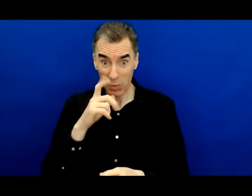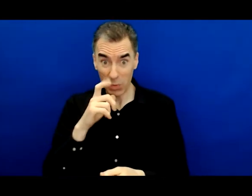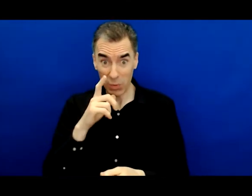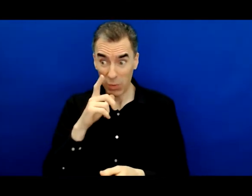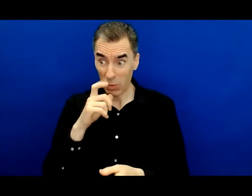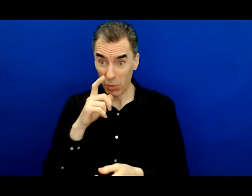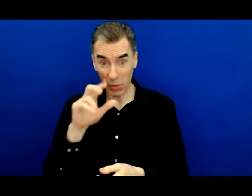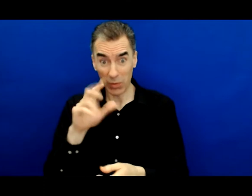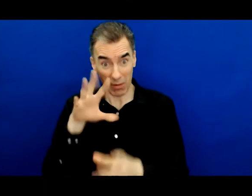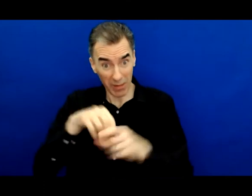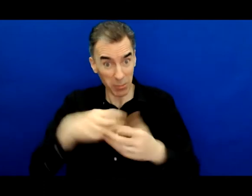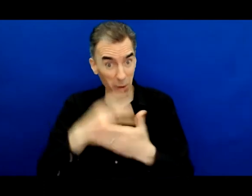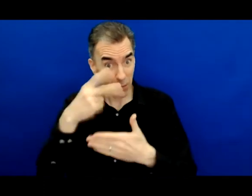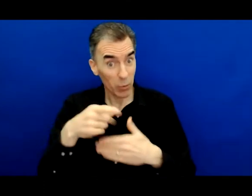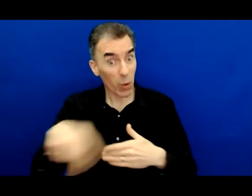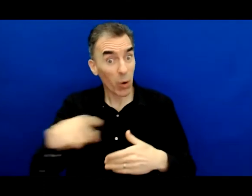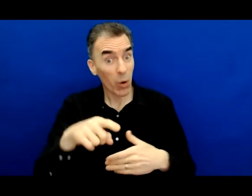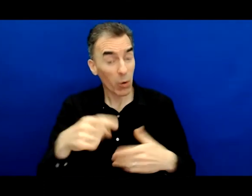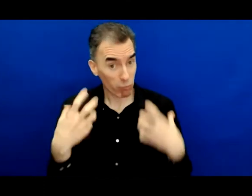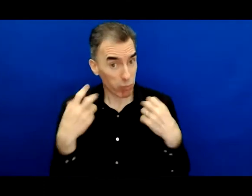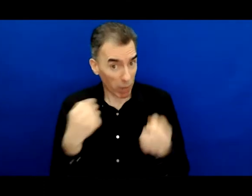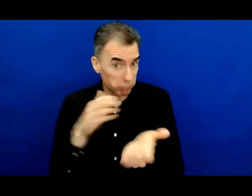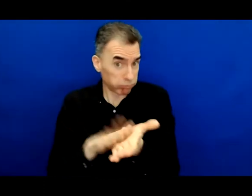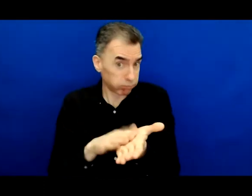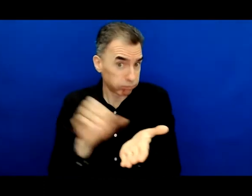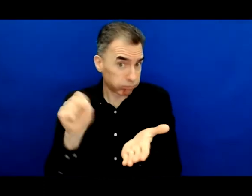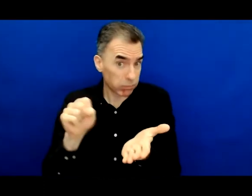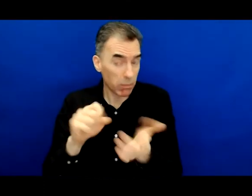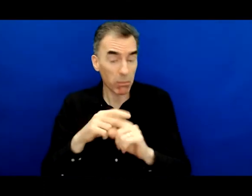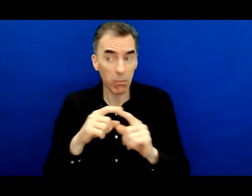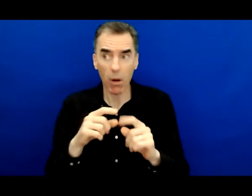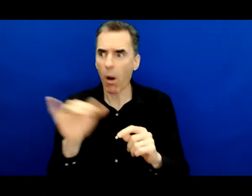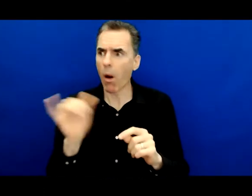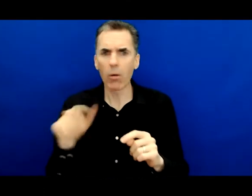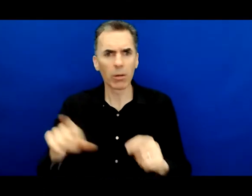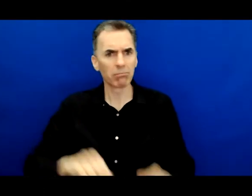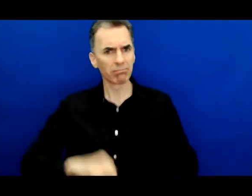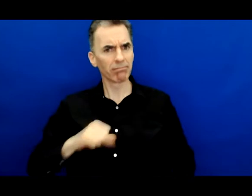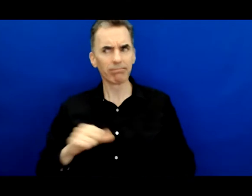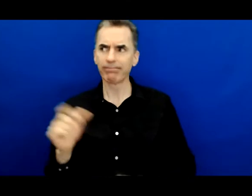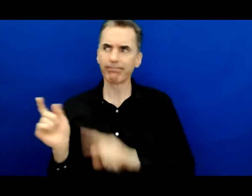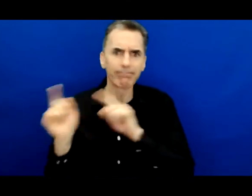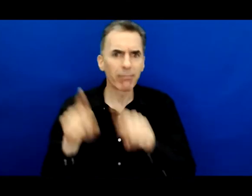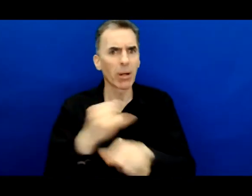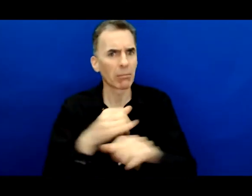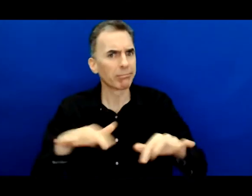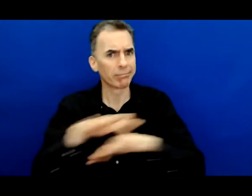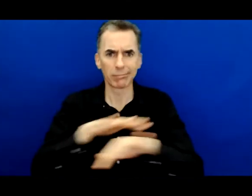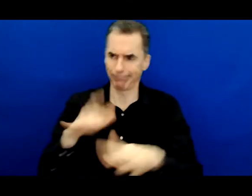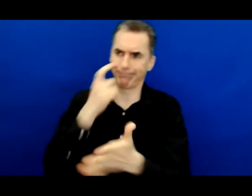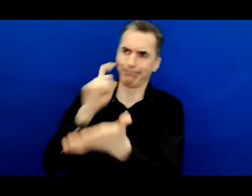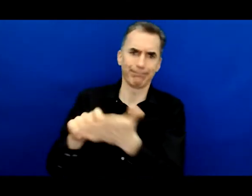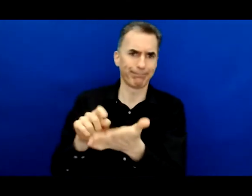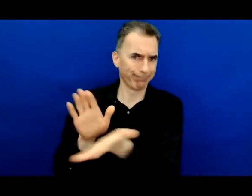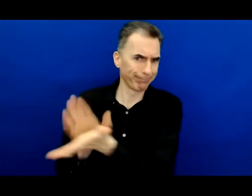because you are being brave, but being phenomenally present on campus. Now to everyone,